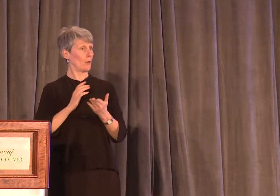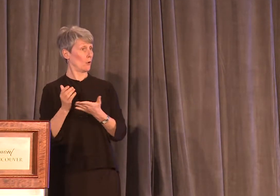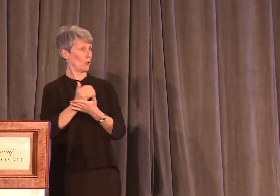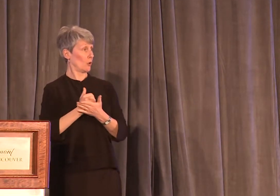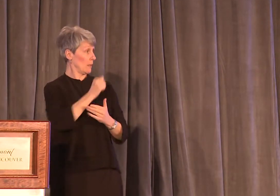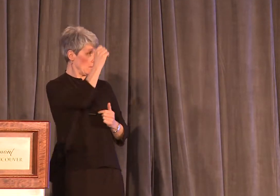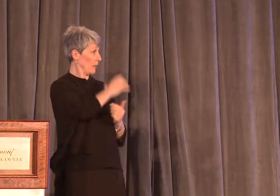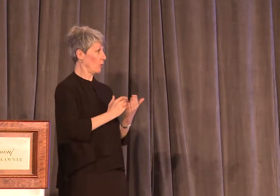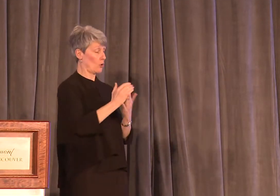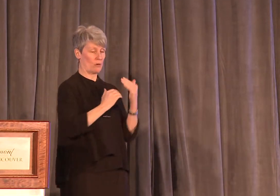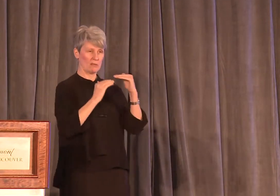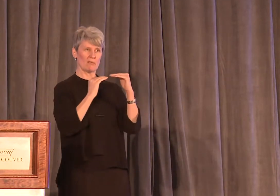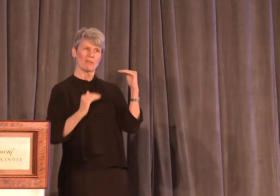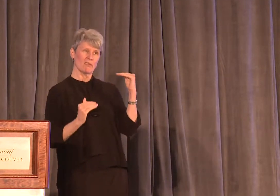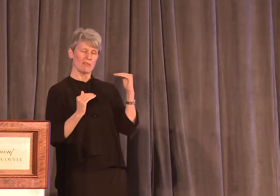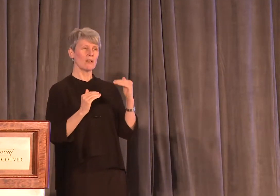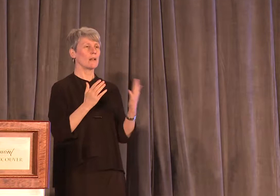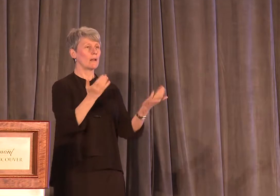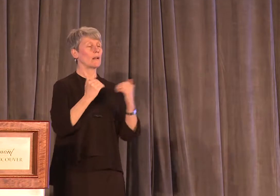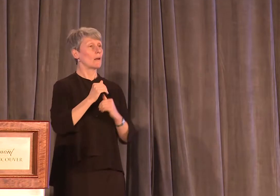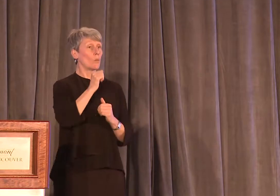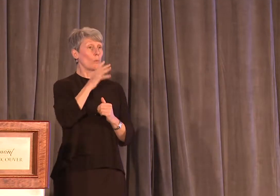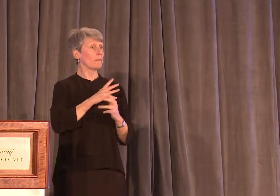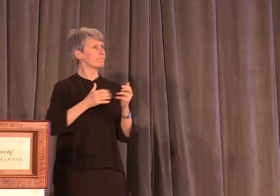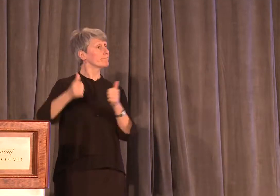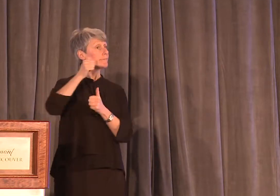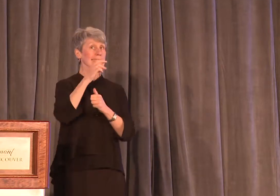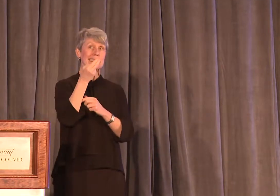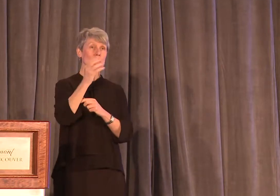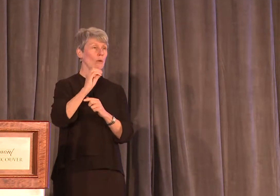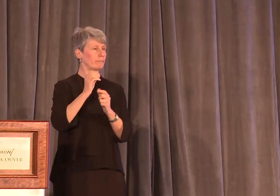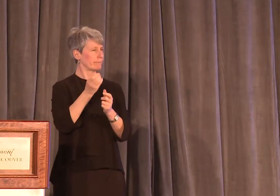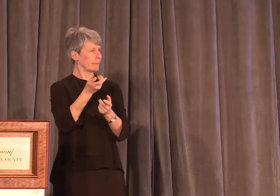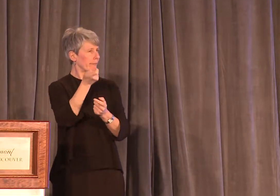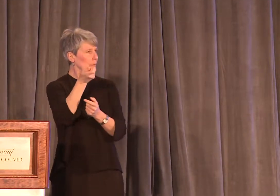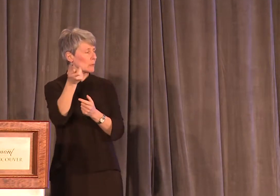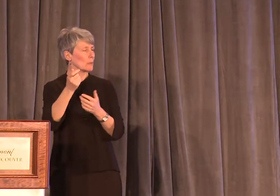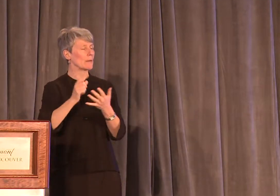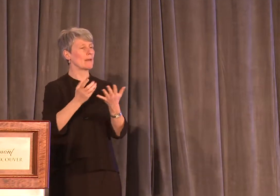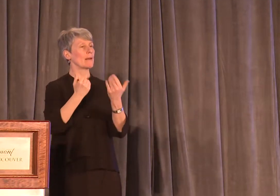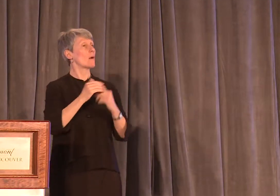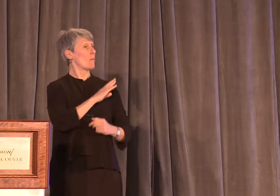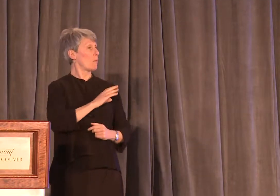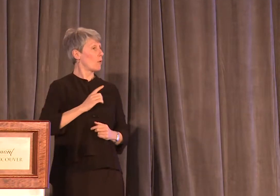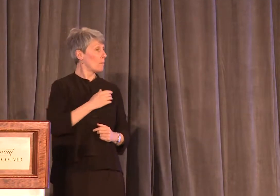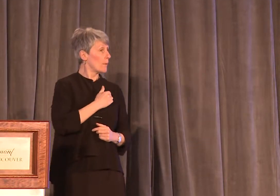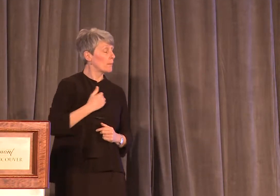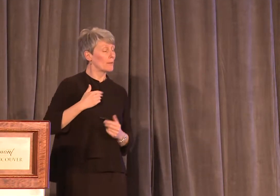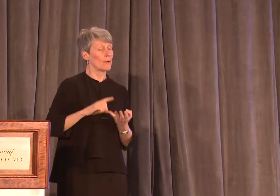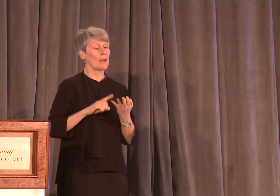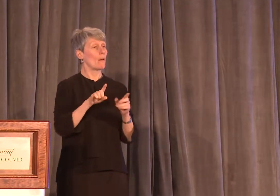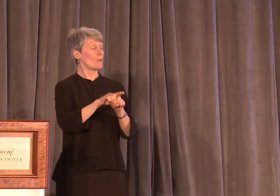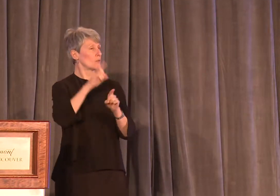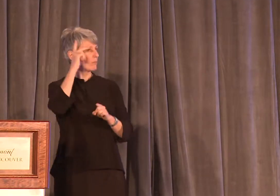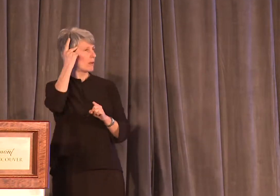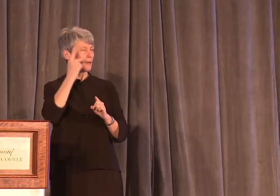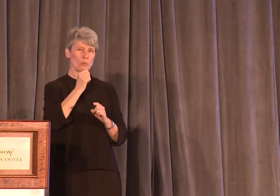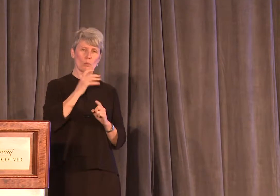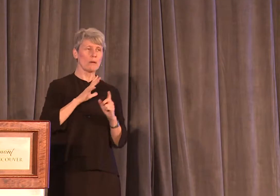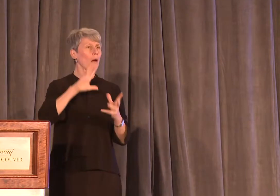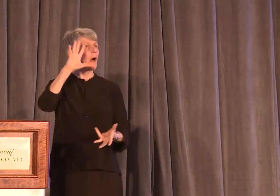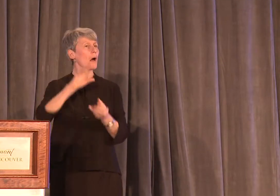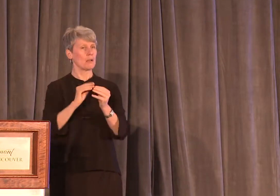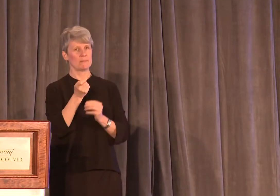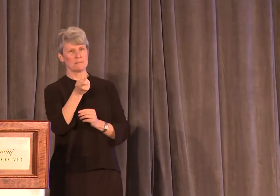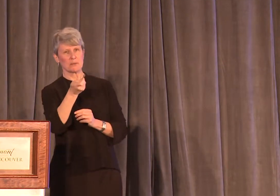female CEOs, the lack of women board members and elected officials. Whether it's Unfounded or Me